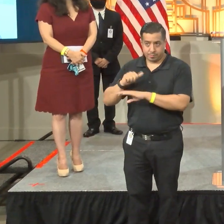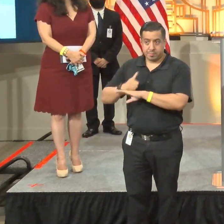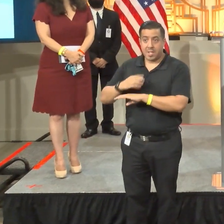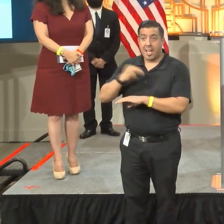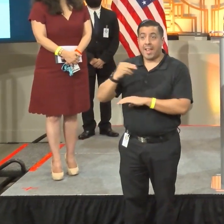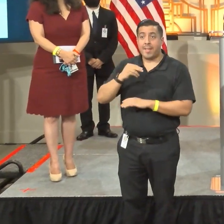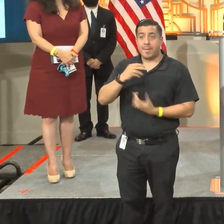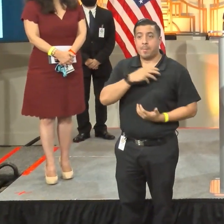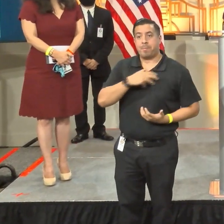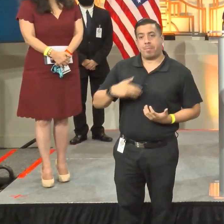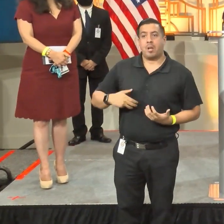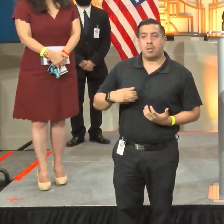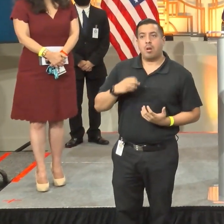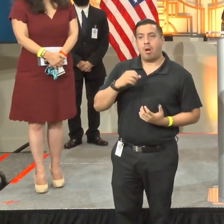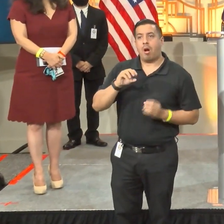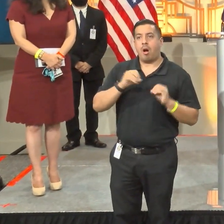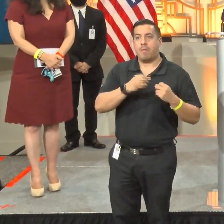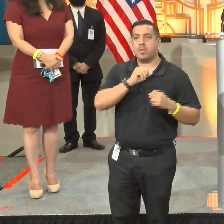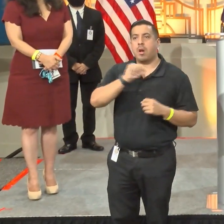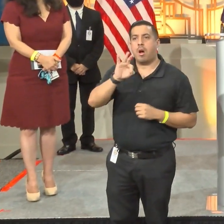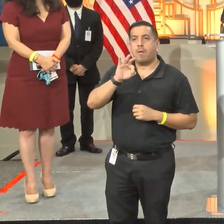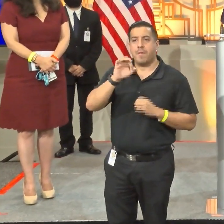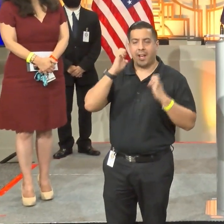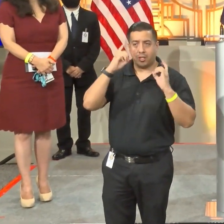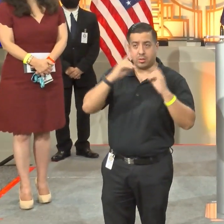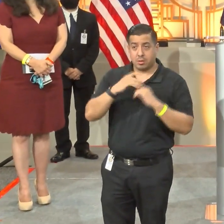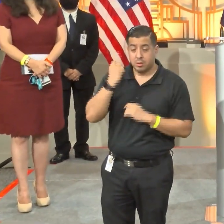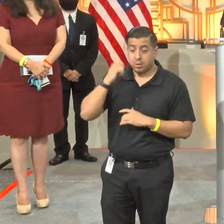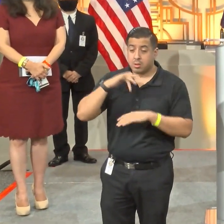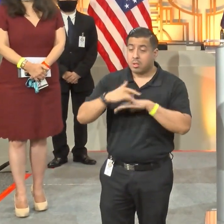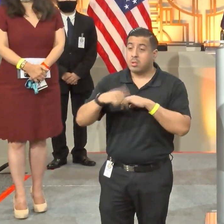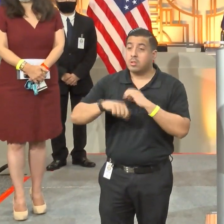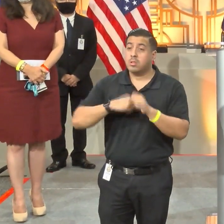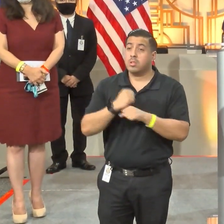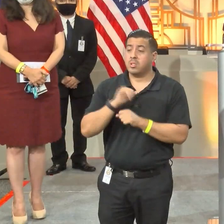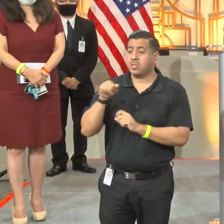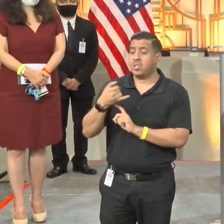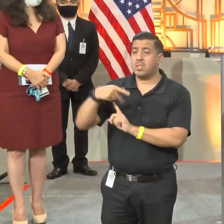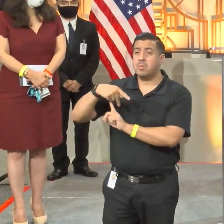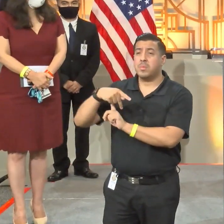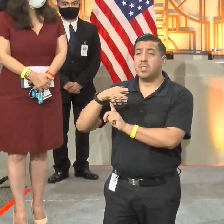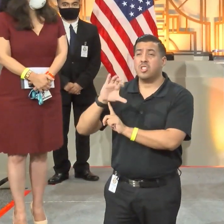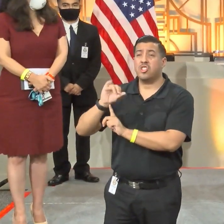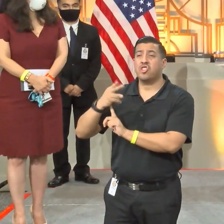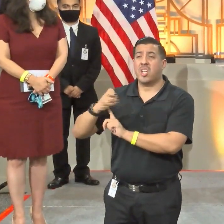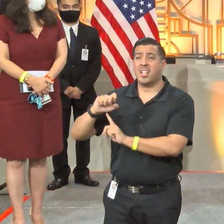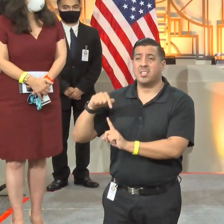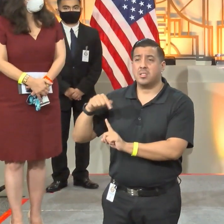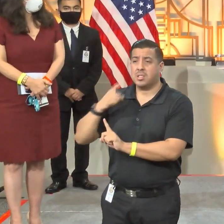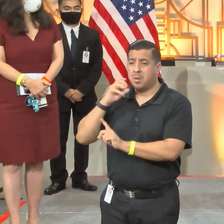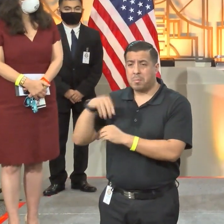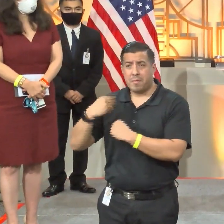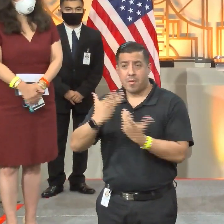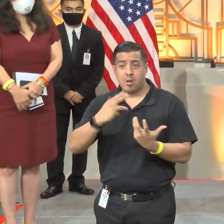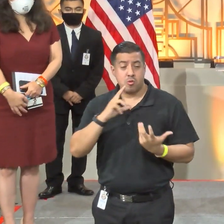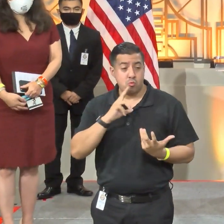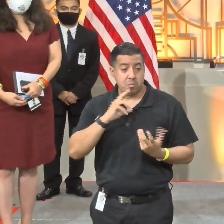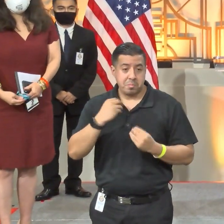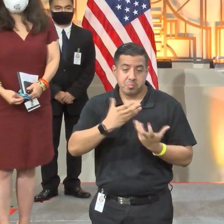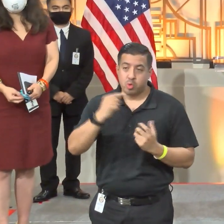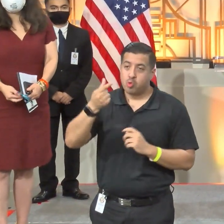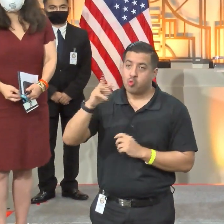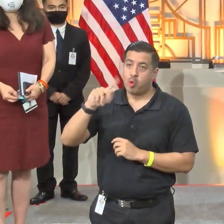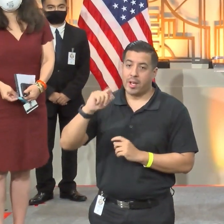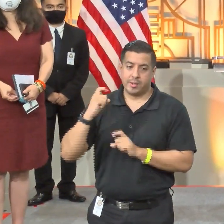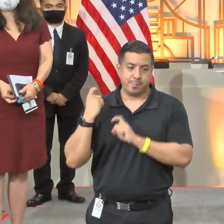of Education. Earlier this year, JPMorgan Chase provided the city of Houston a grant to